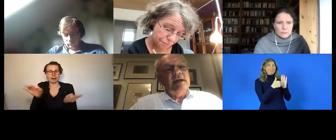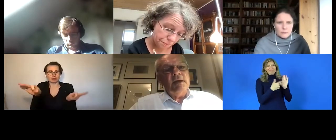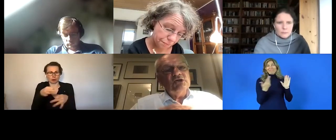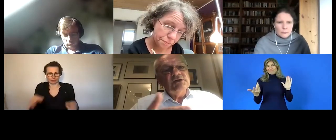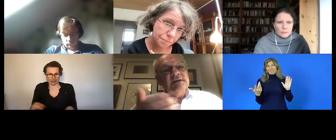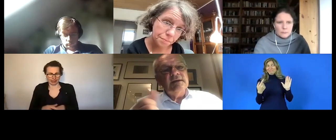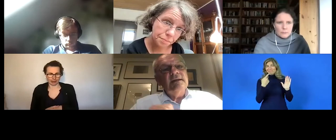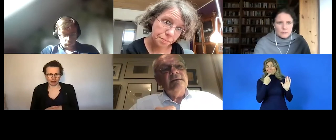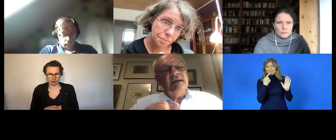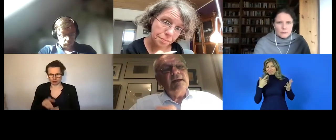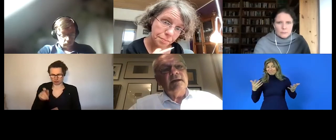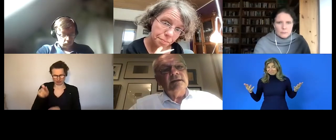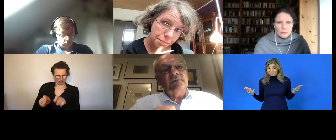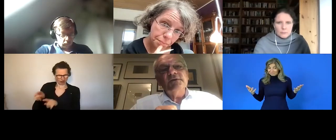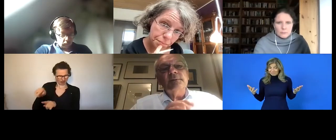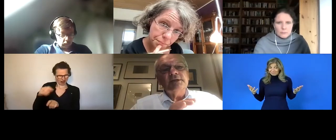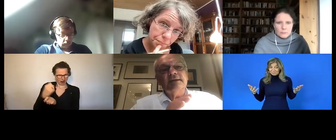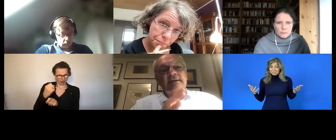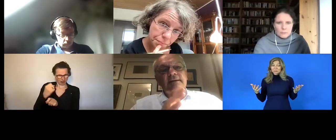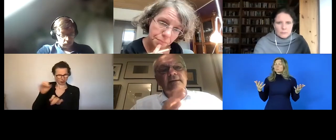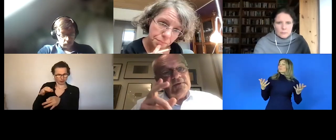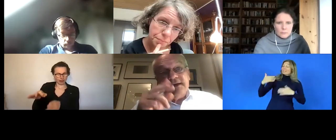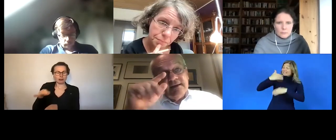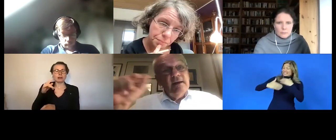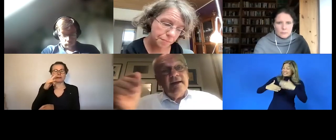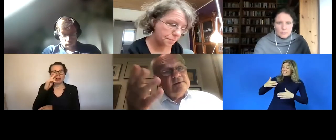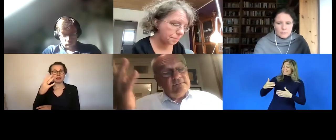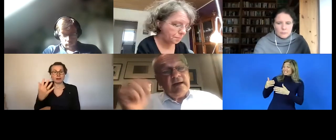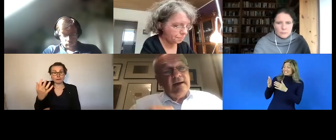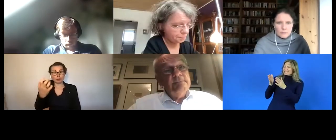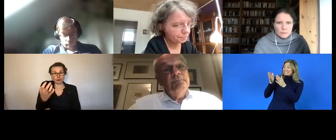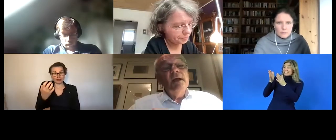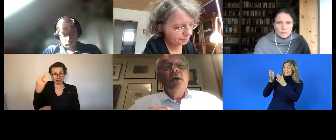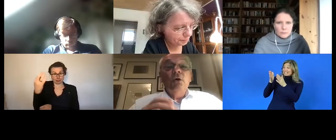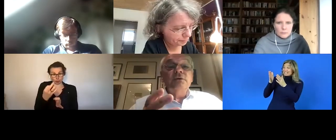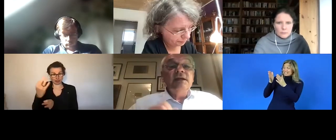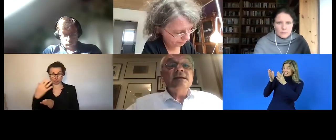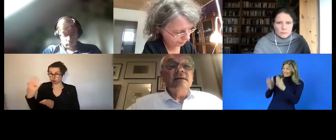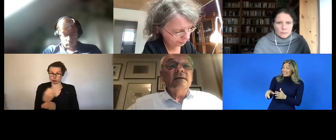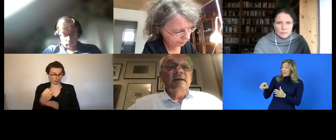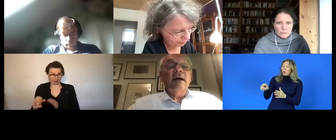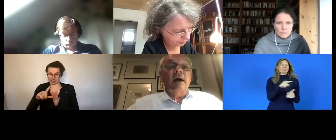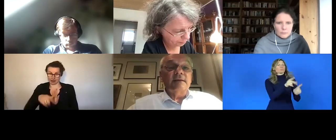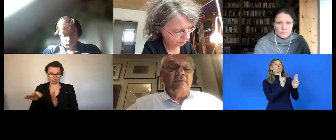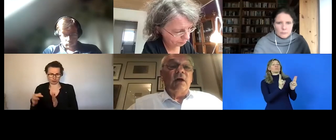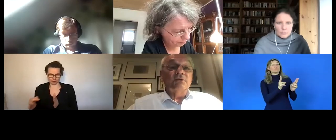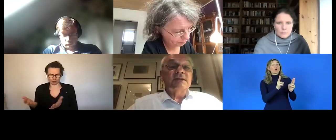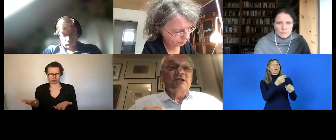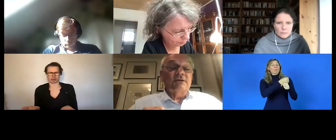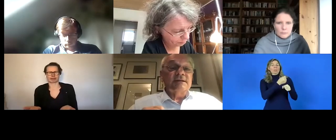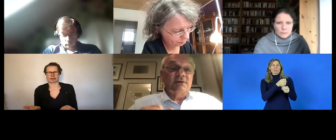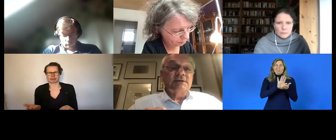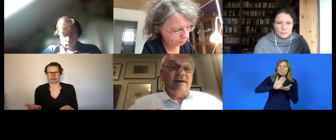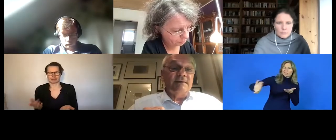excludes uh disabled persons from a regular employment um situation